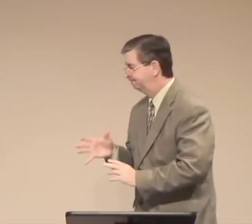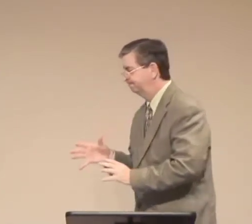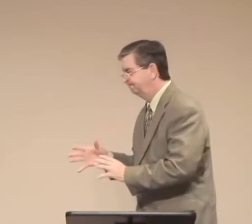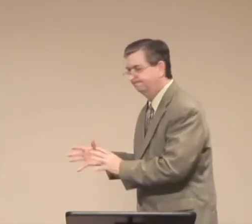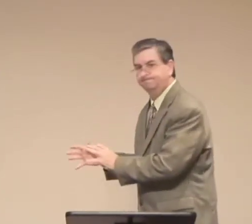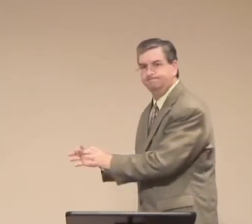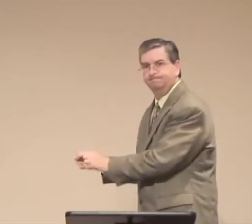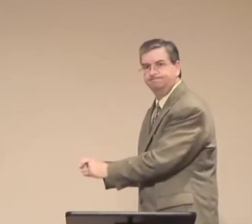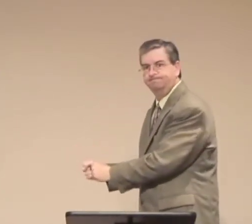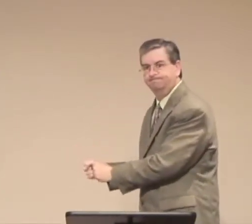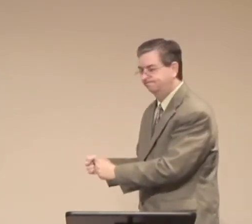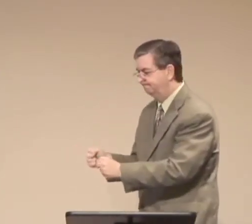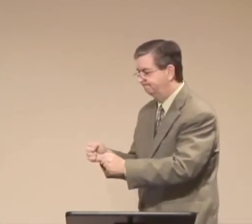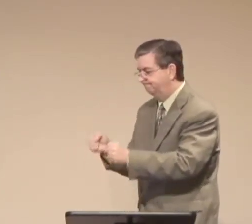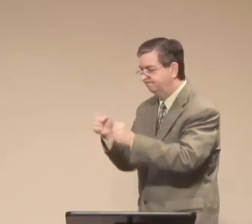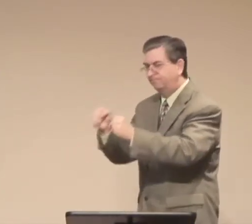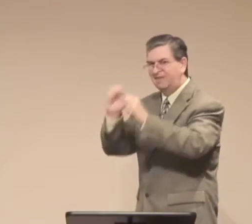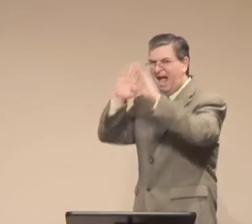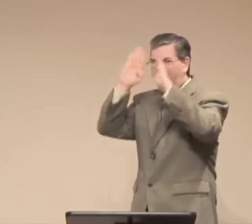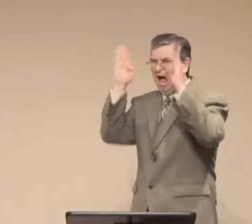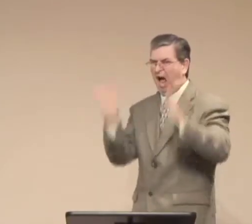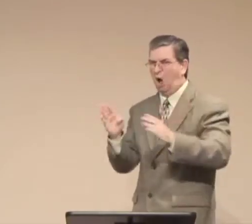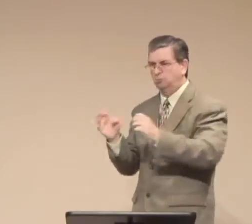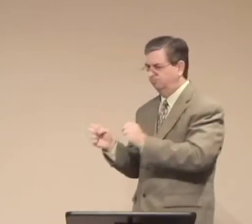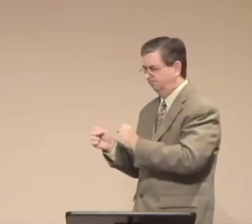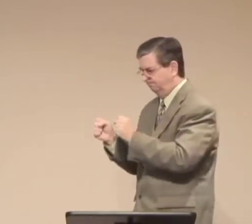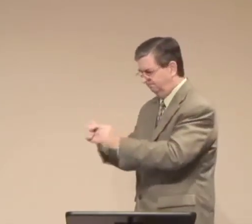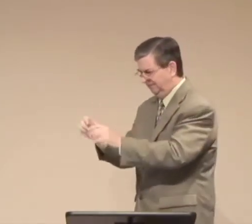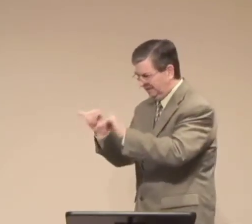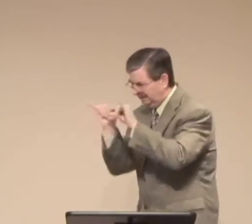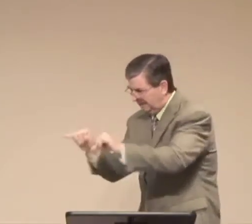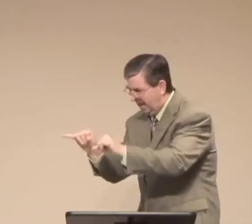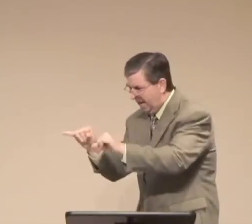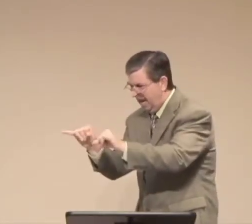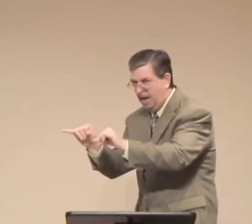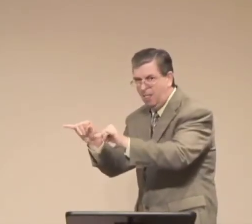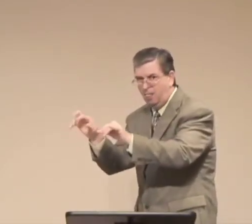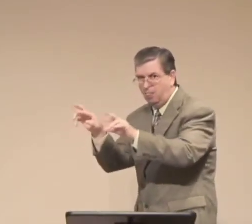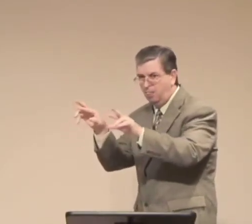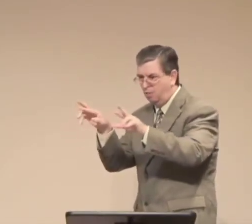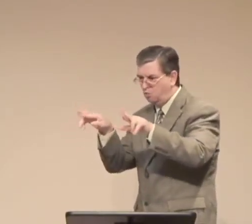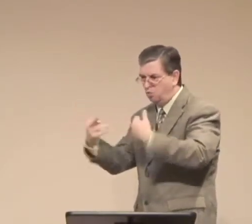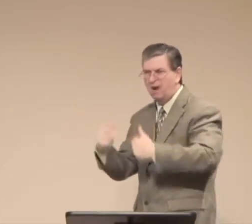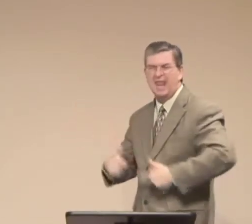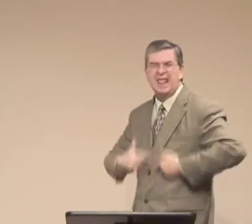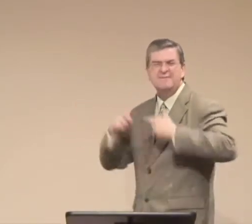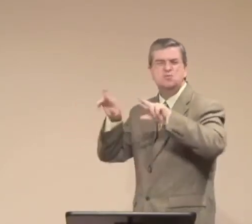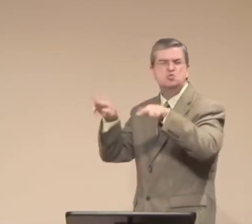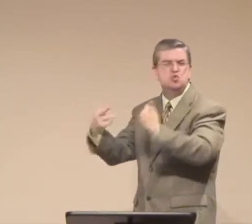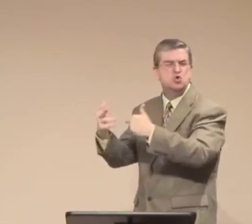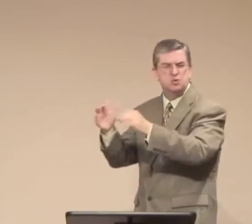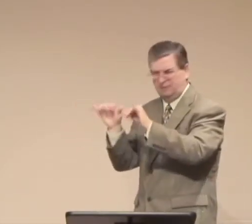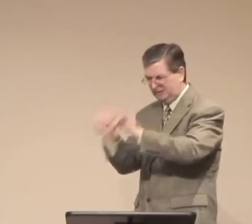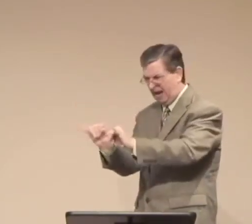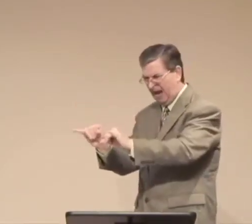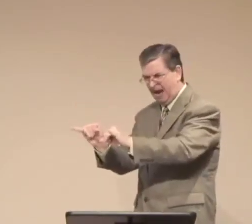There was a child about two or three years old that was home with their mother in the house.